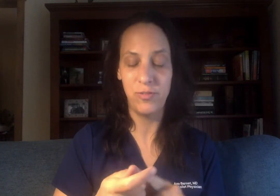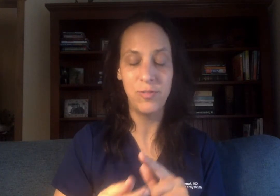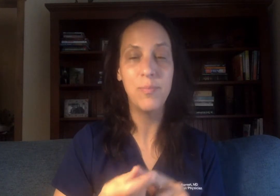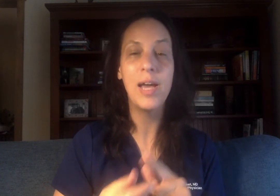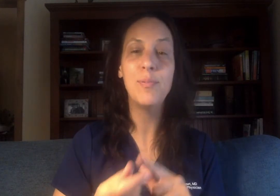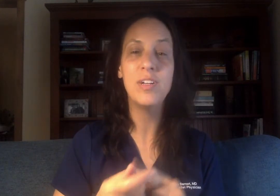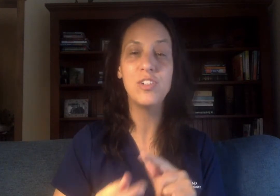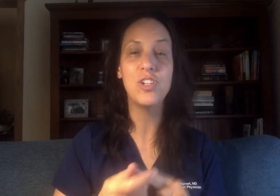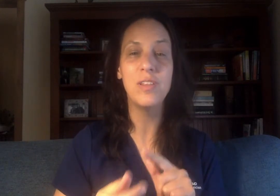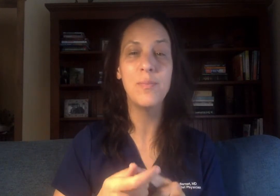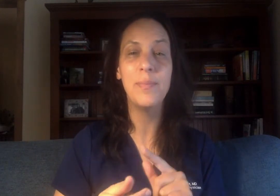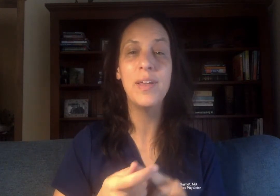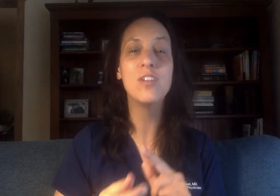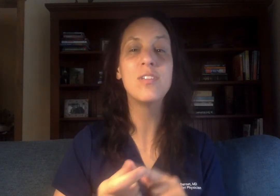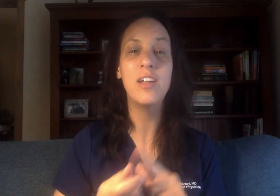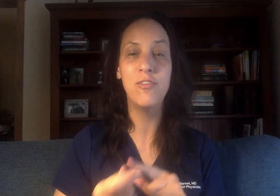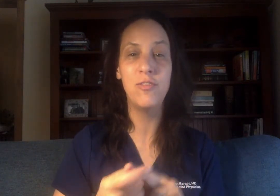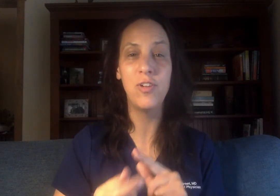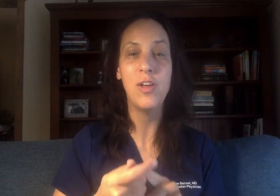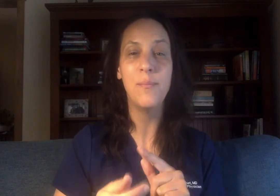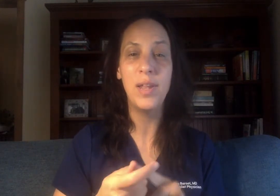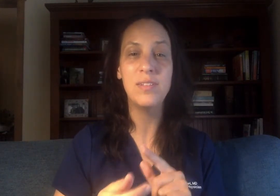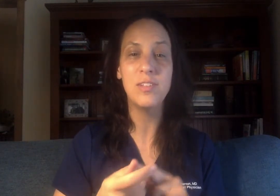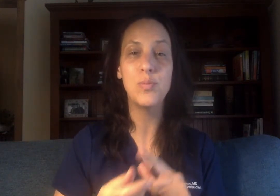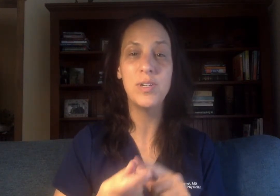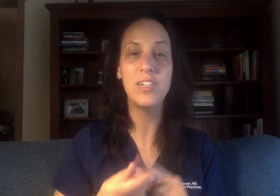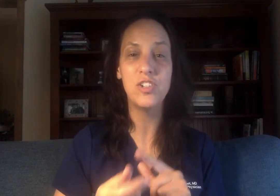my prediction that might be outside of medicine's prediction